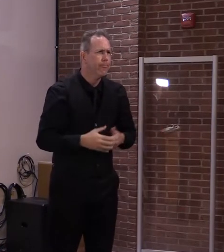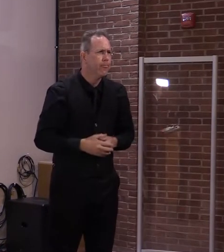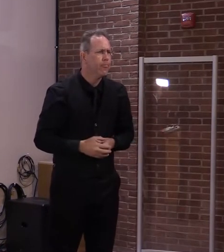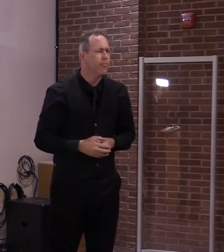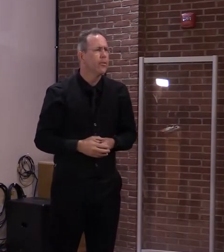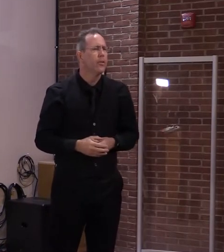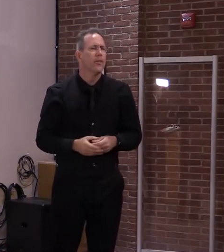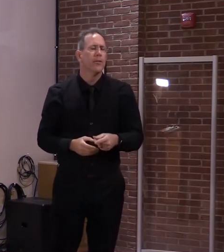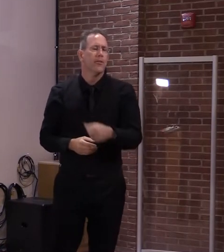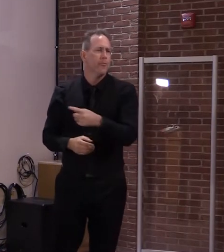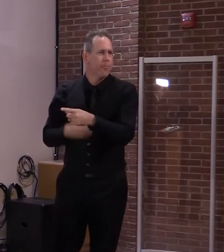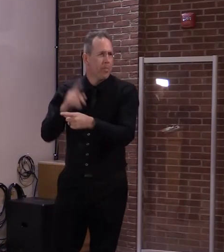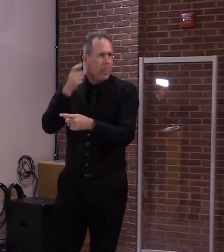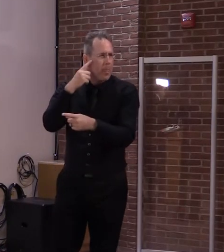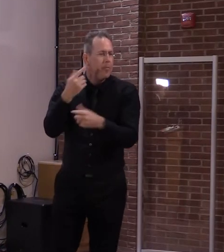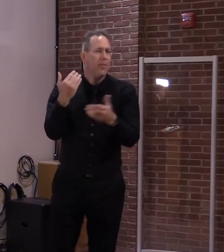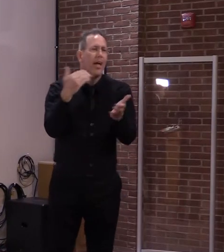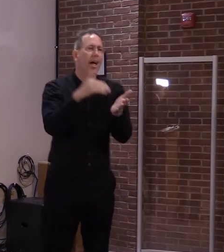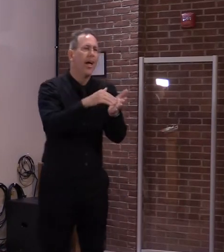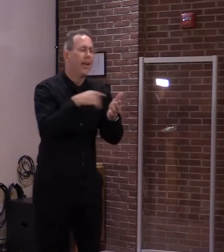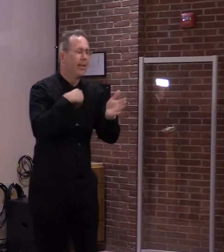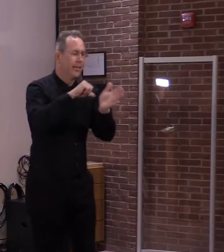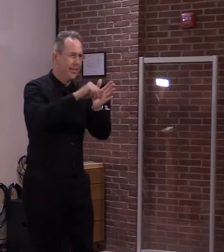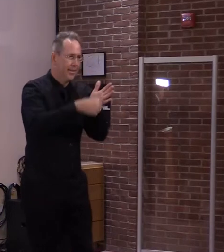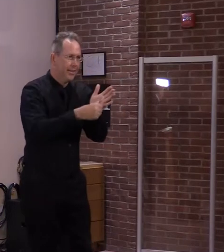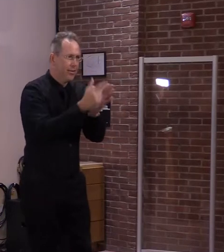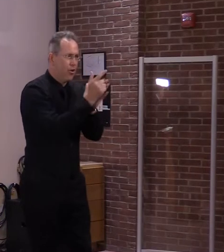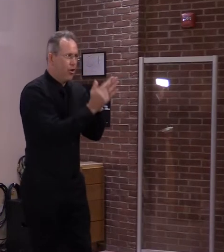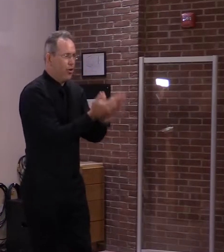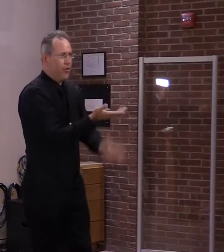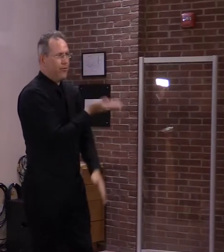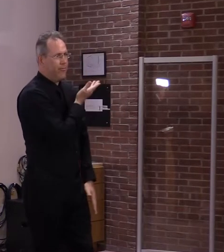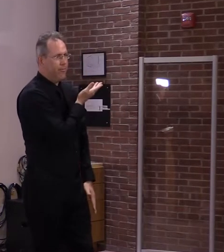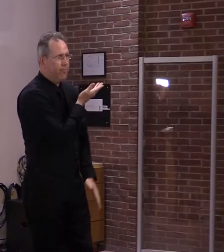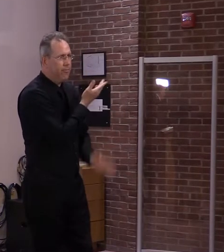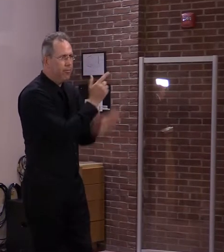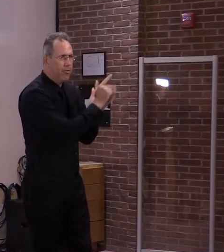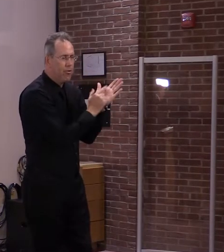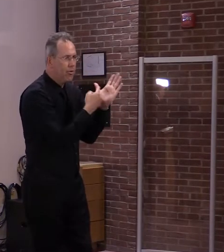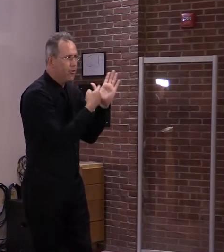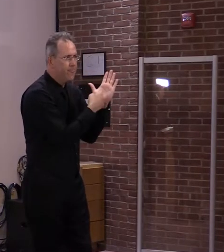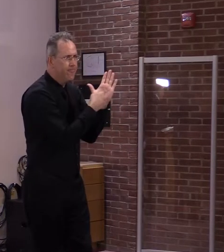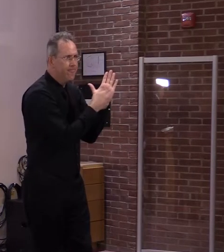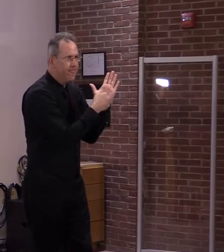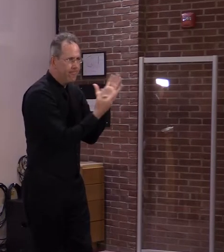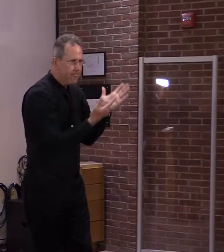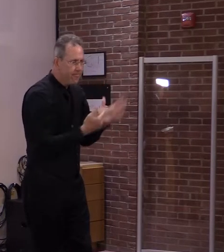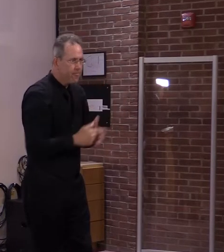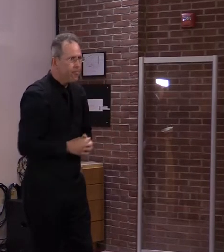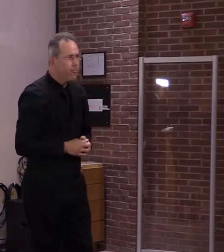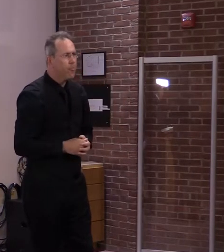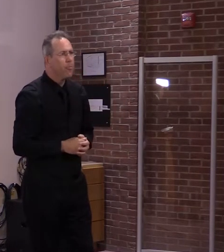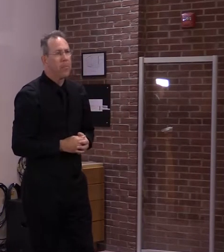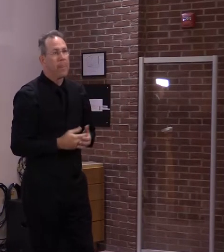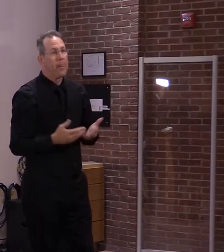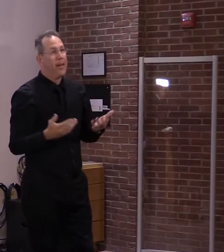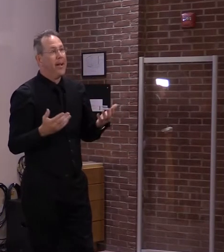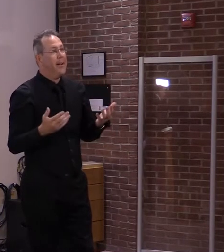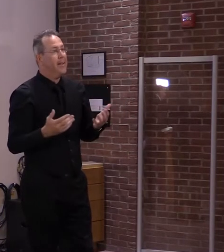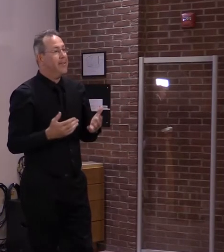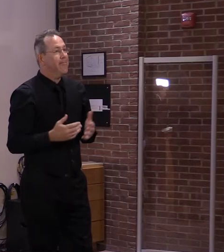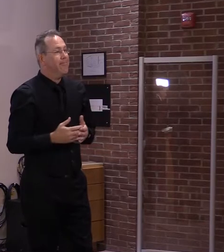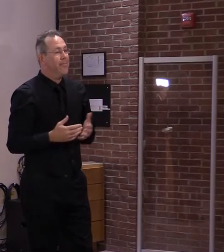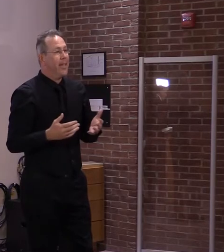even said that you could, I don't know if it was reluctantly or not, but agree to the position we were heading towards.